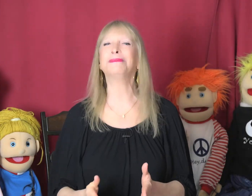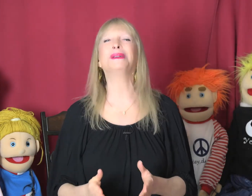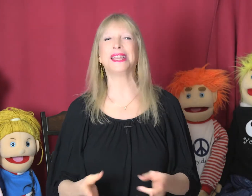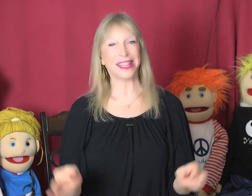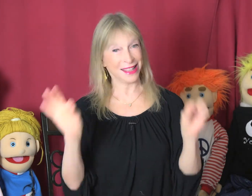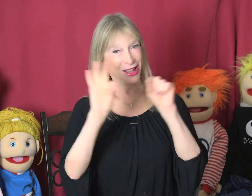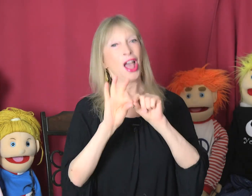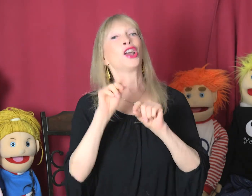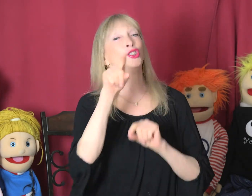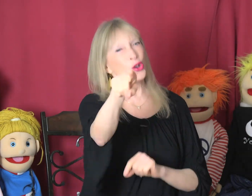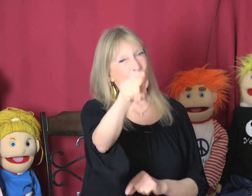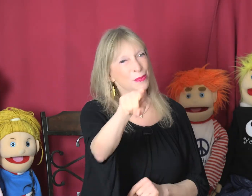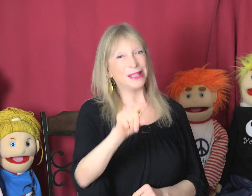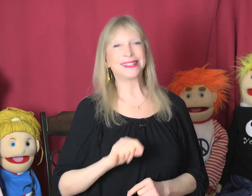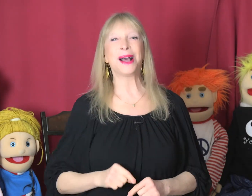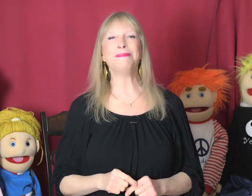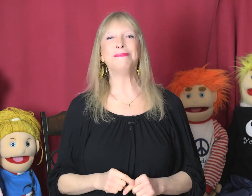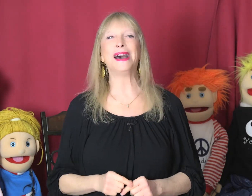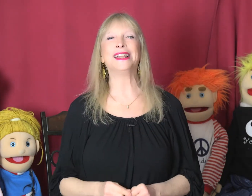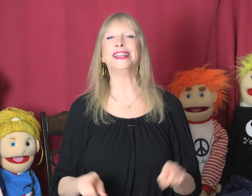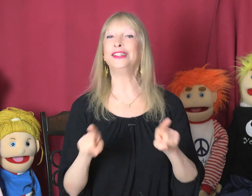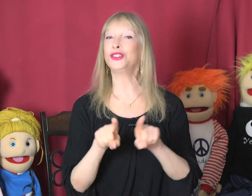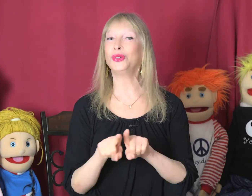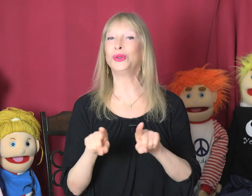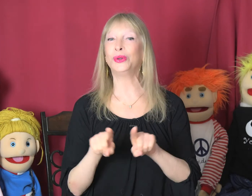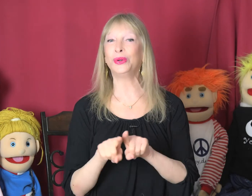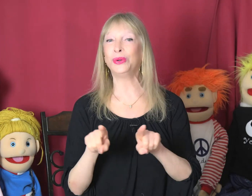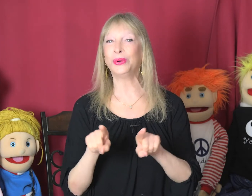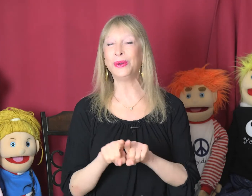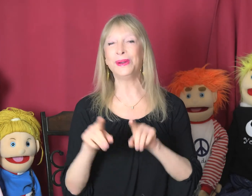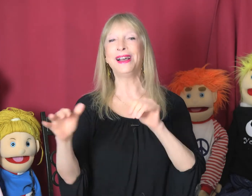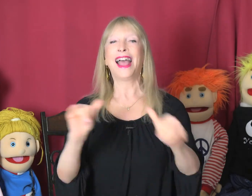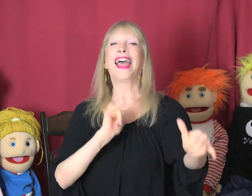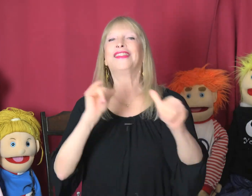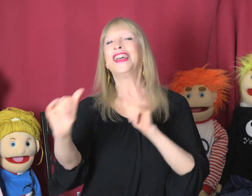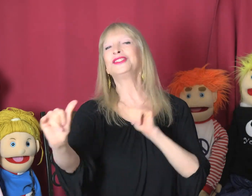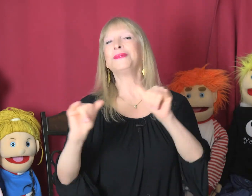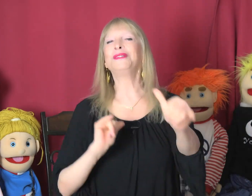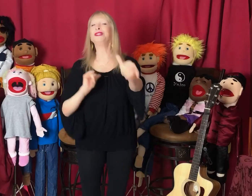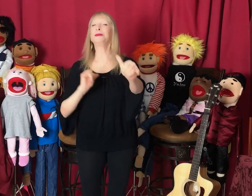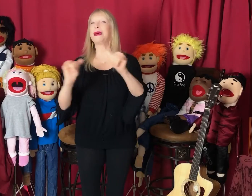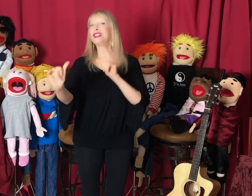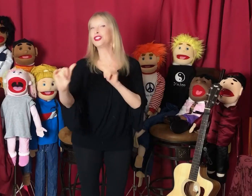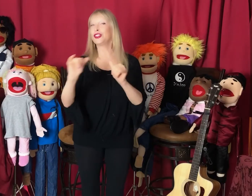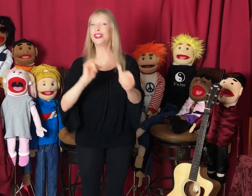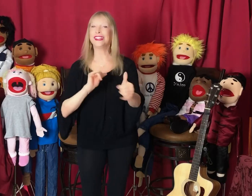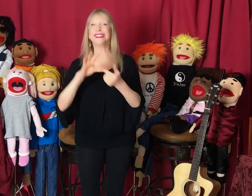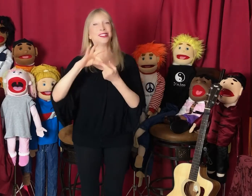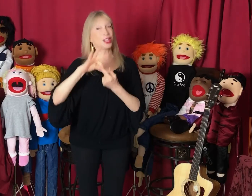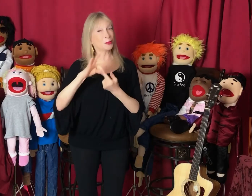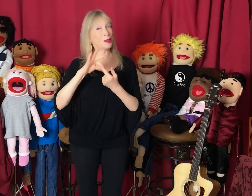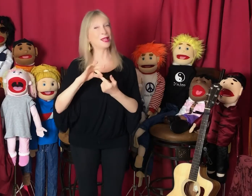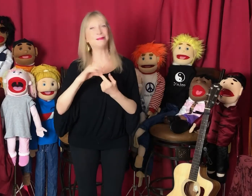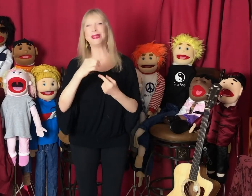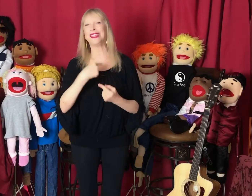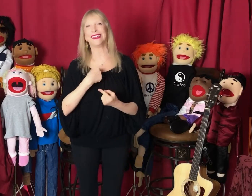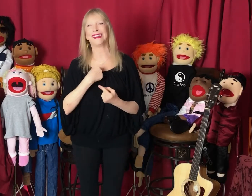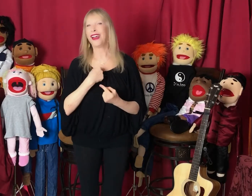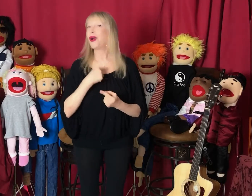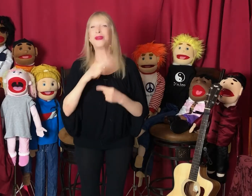me. You can be somebody too. There's something special in just being me. When